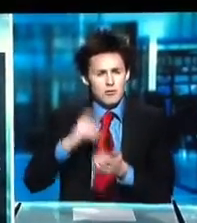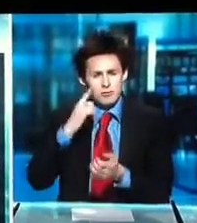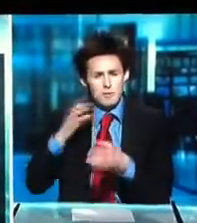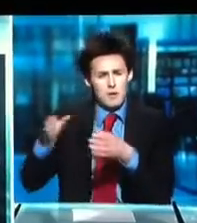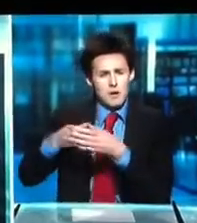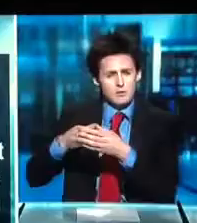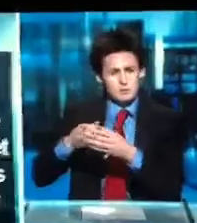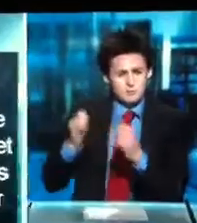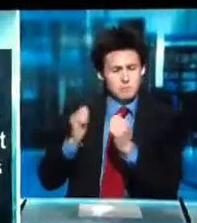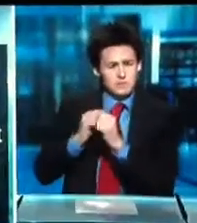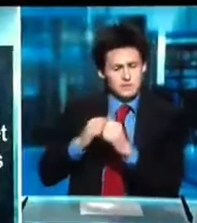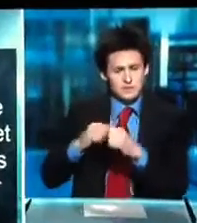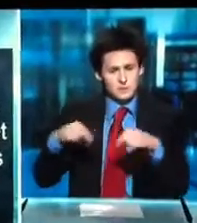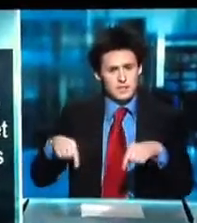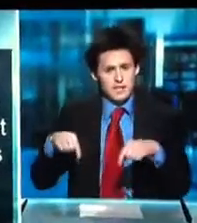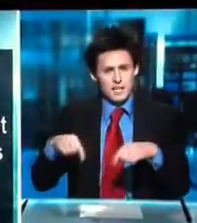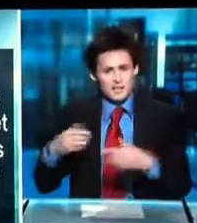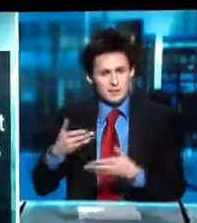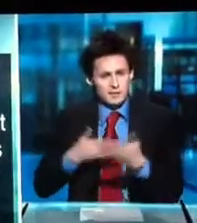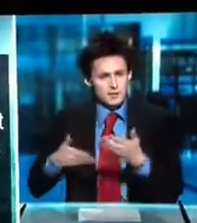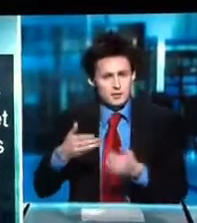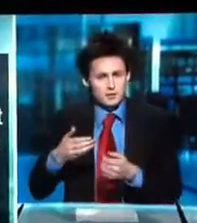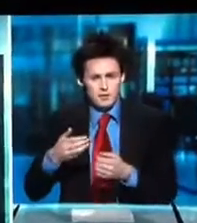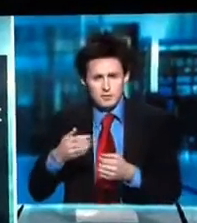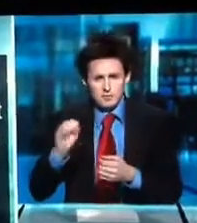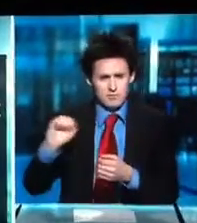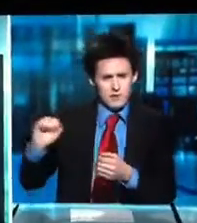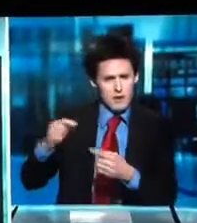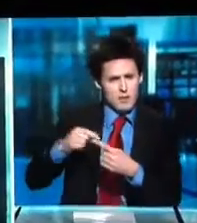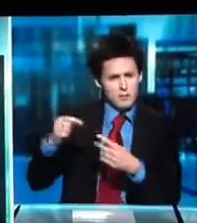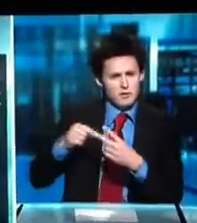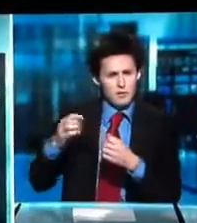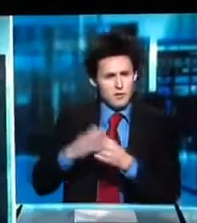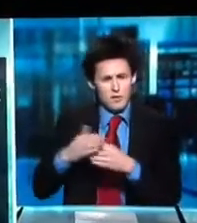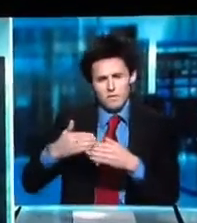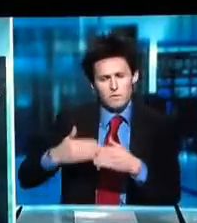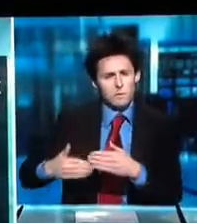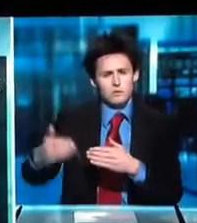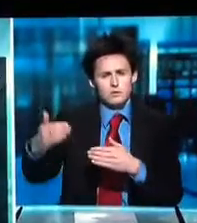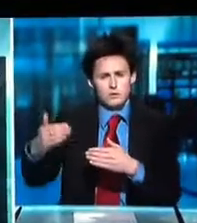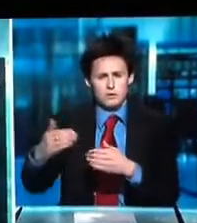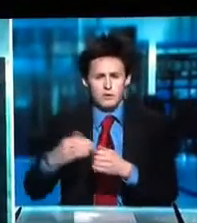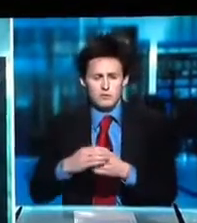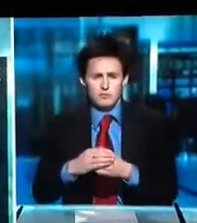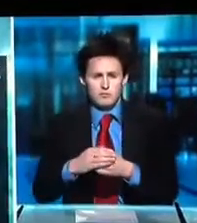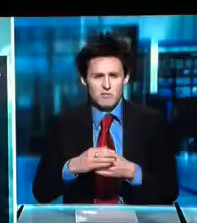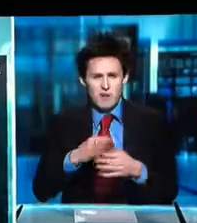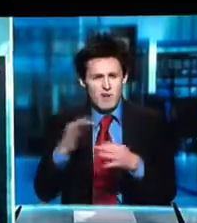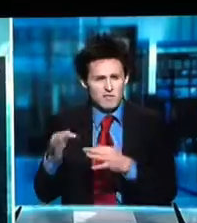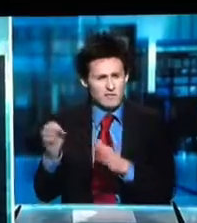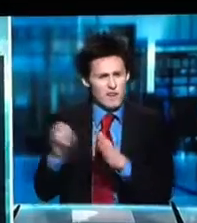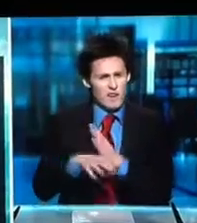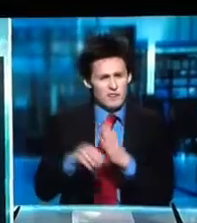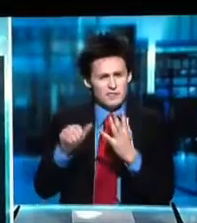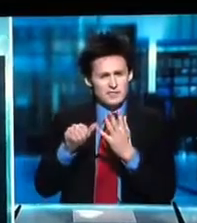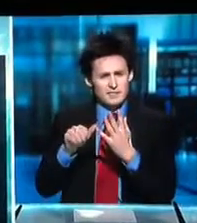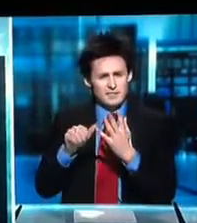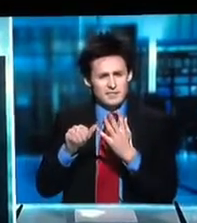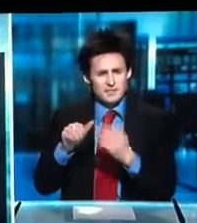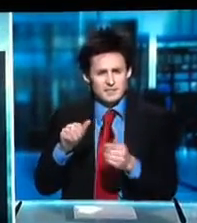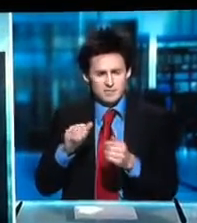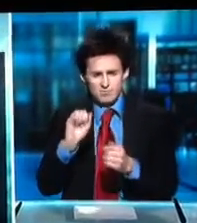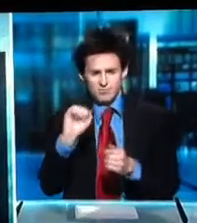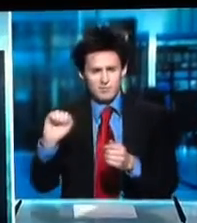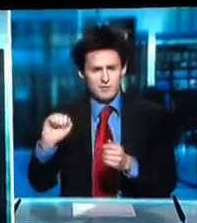Around 300 members of the Green Party met today to discuss their options for the future, after losing